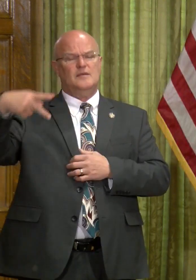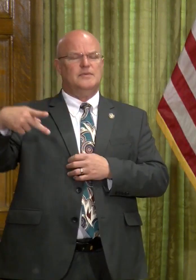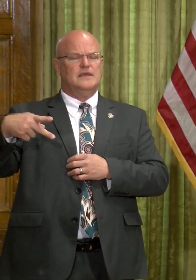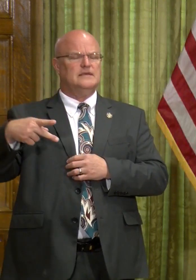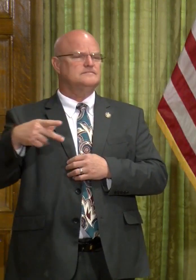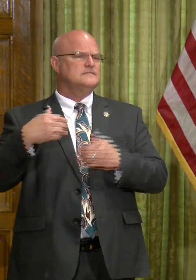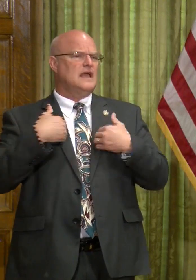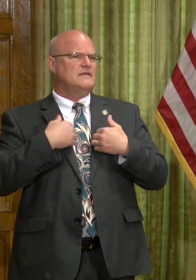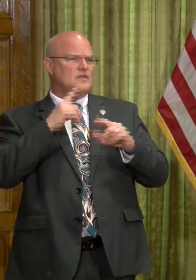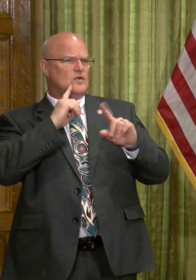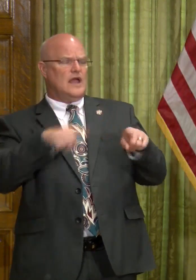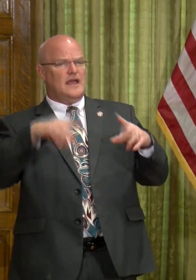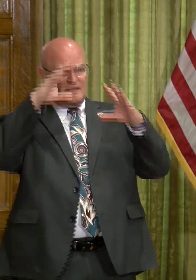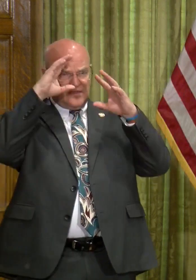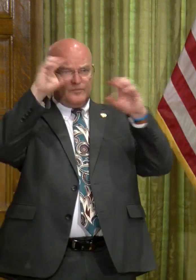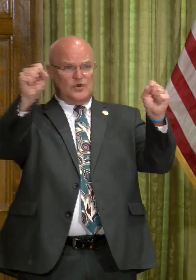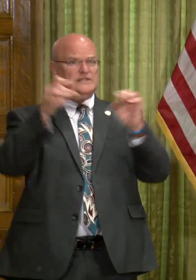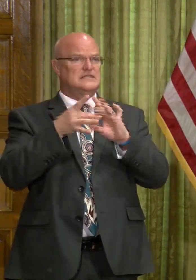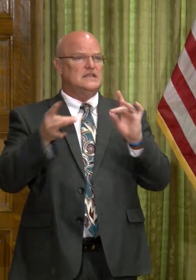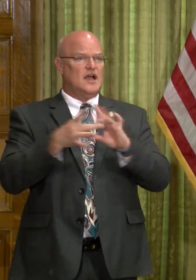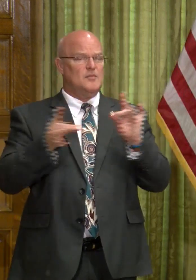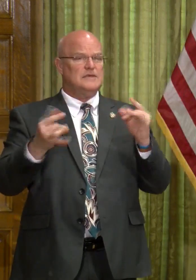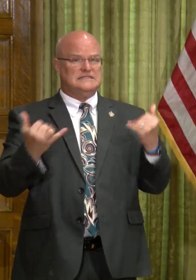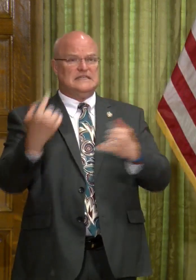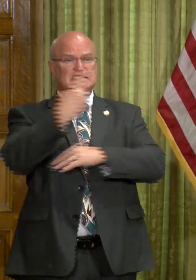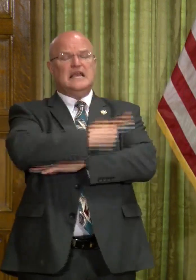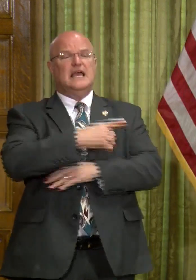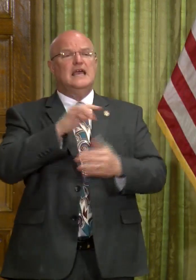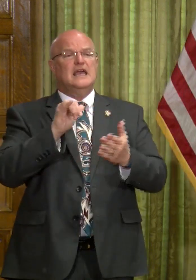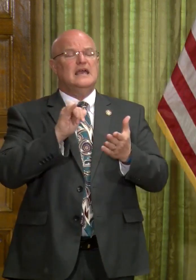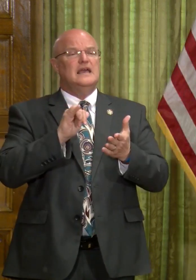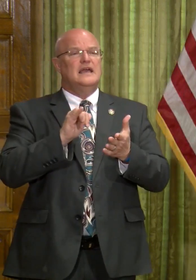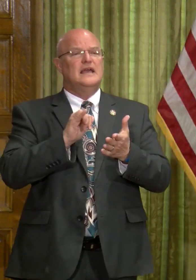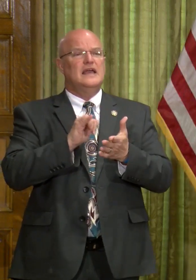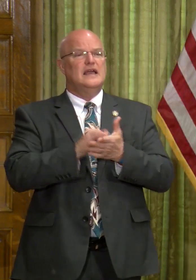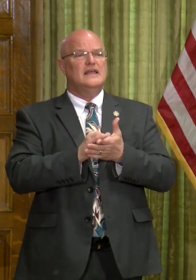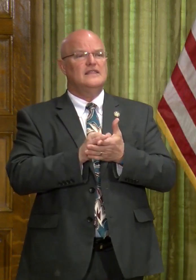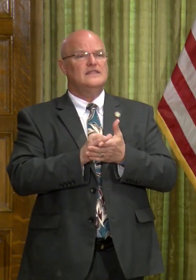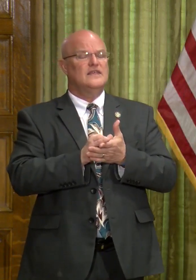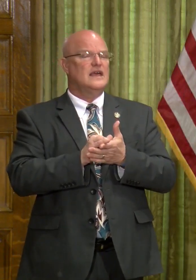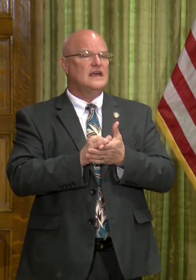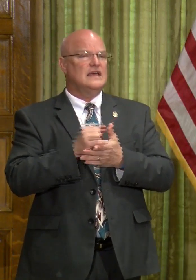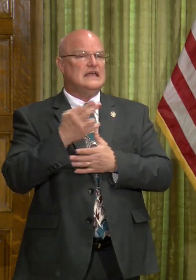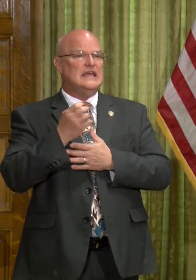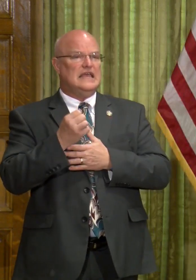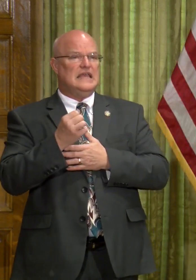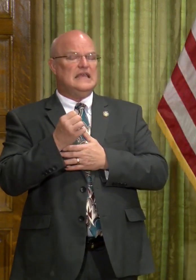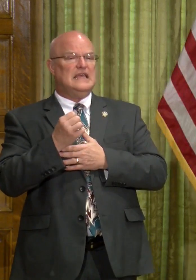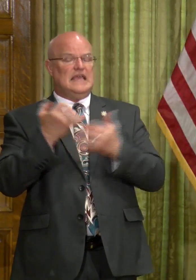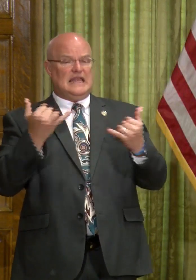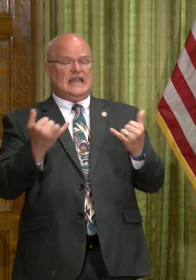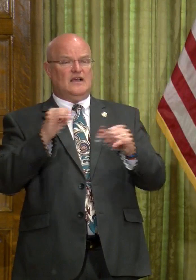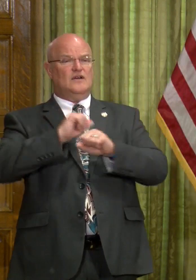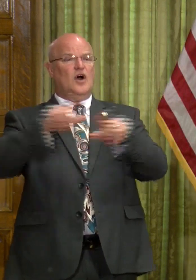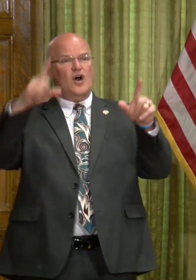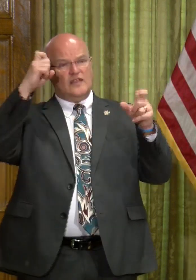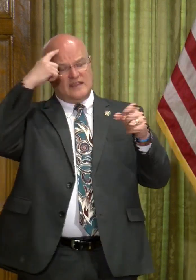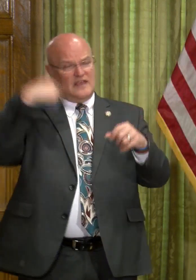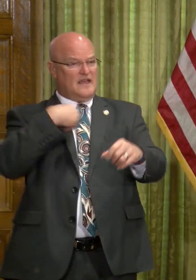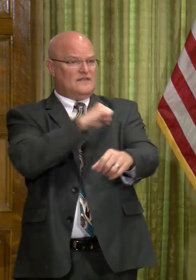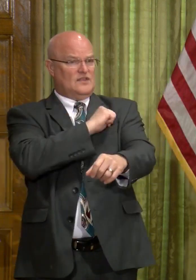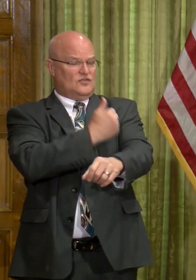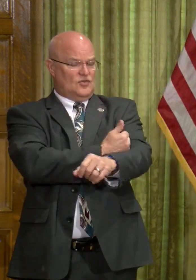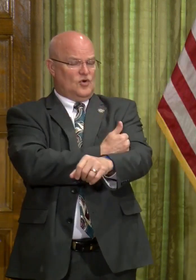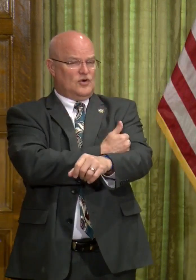to see if you had any reaction to the president's, uh, comments about today, that, uh, his assertion that he, not the governor, has the authority